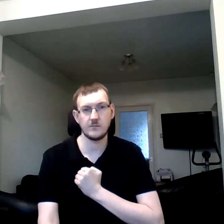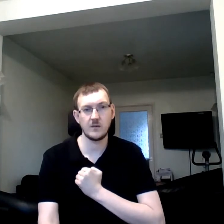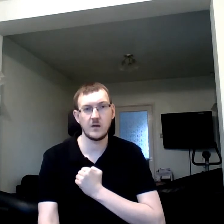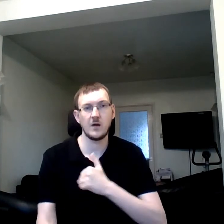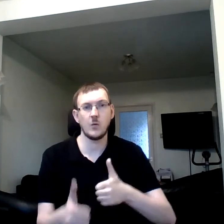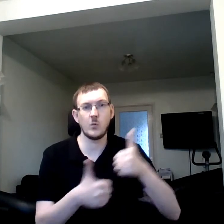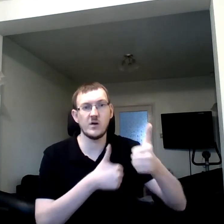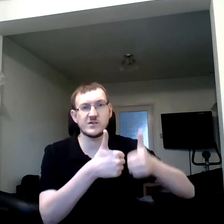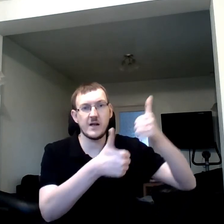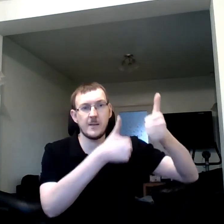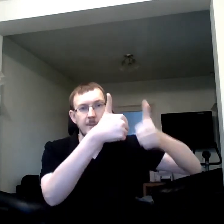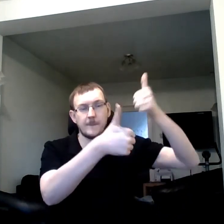Worship.